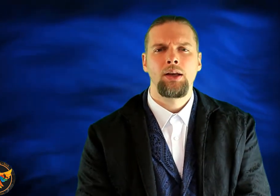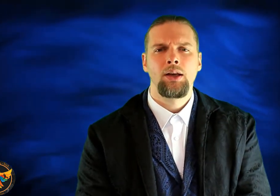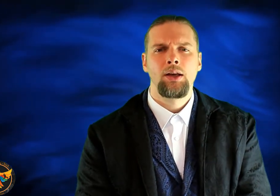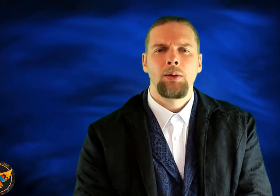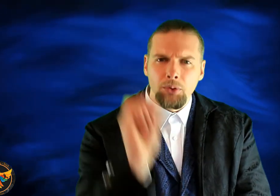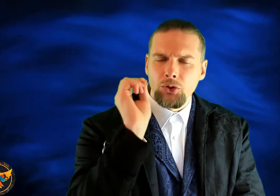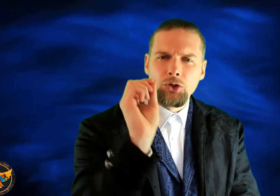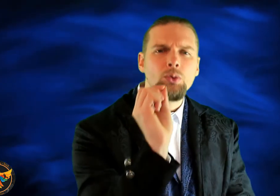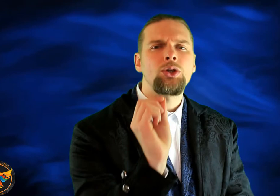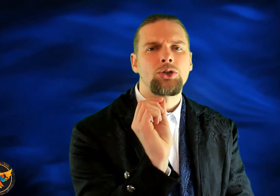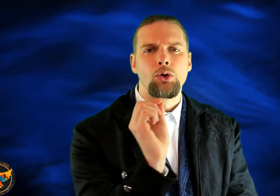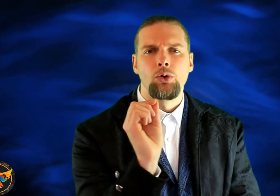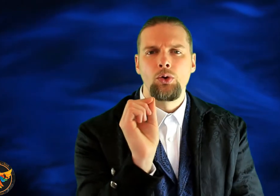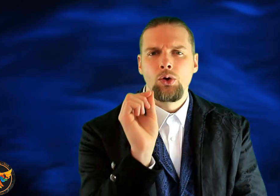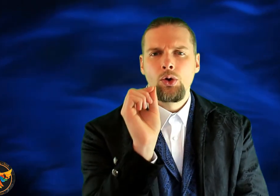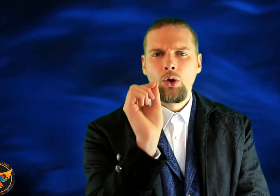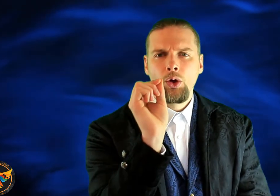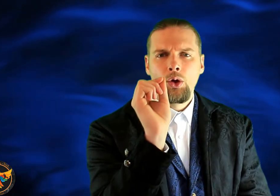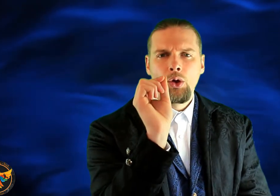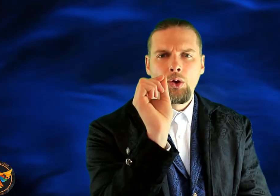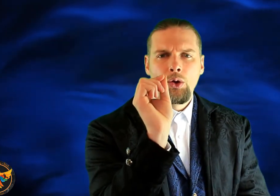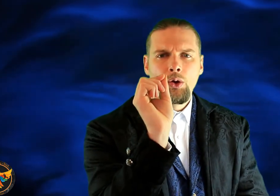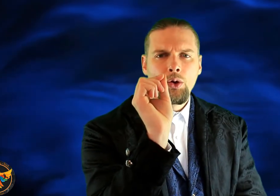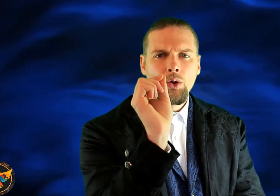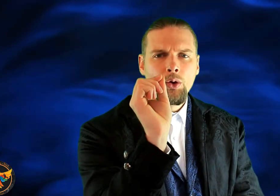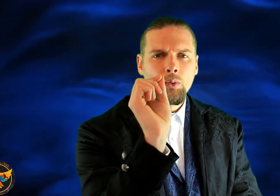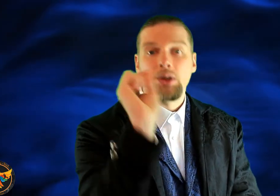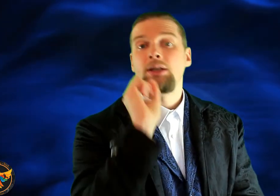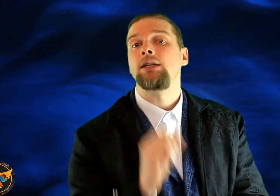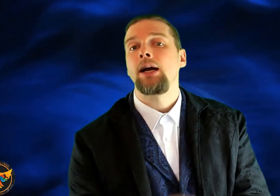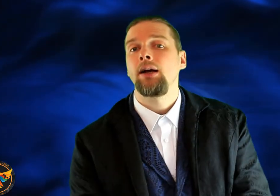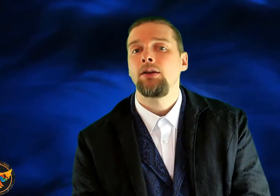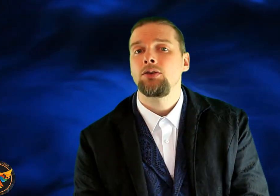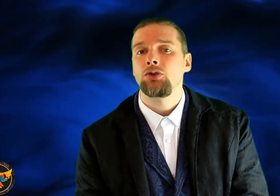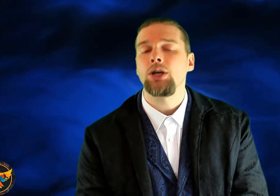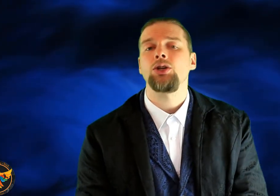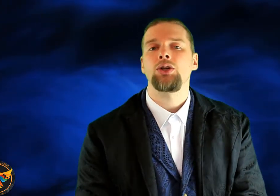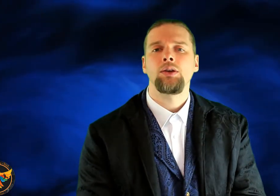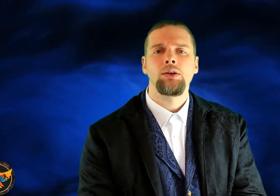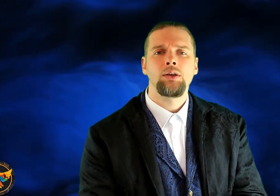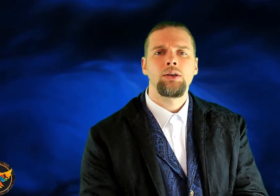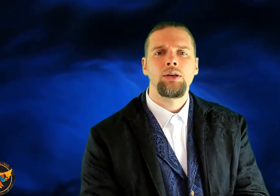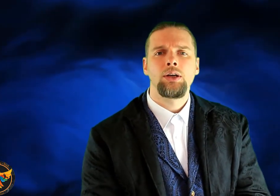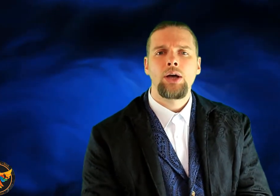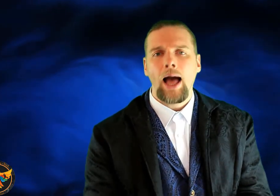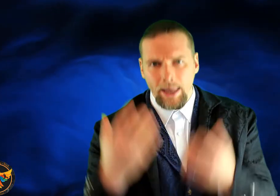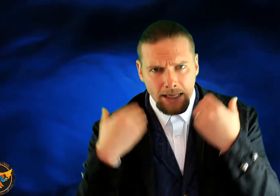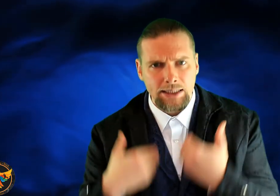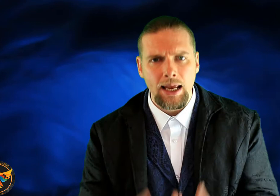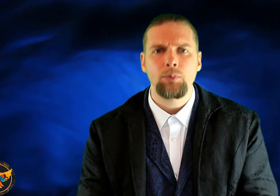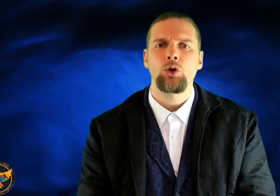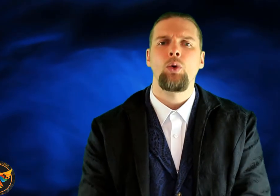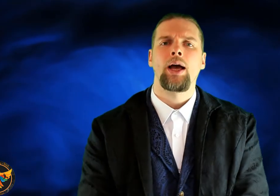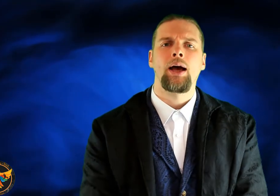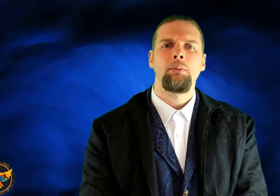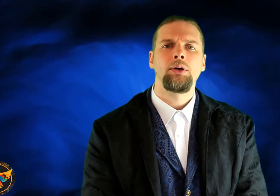But do so with a desire to change. I accept who I am.